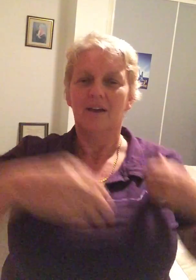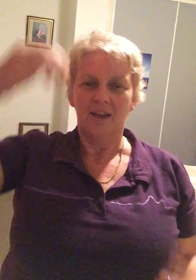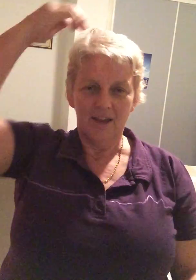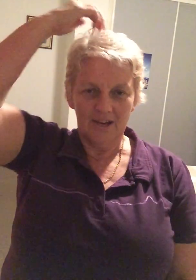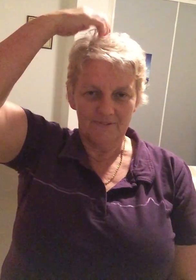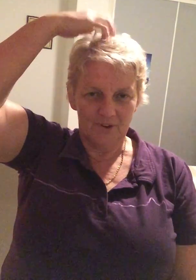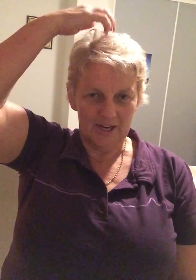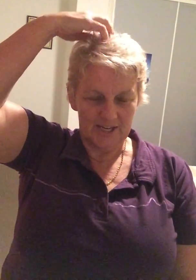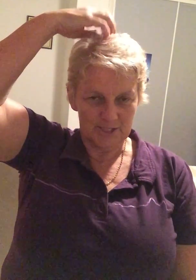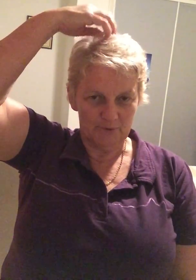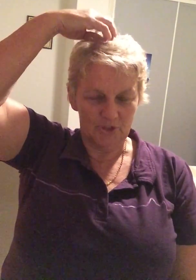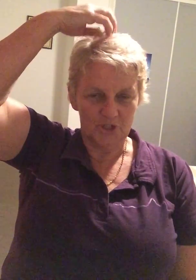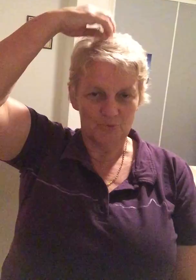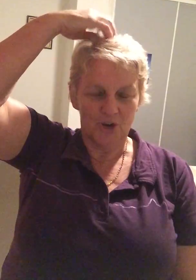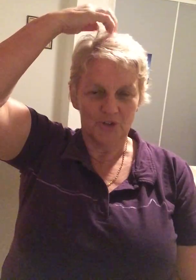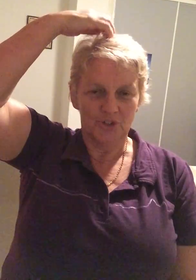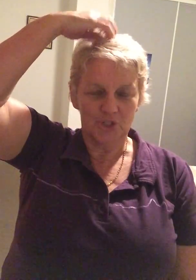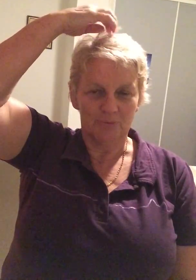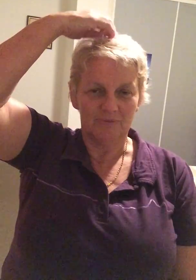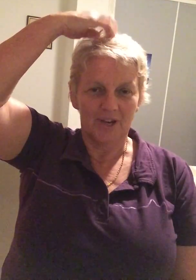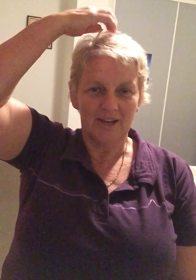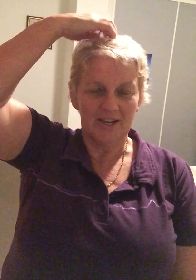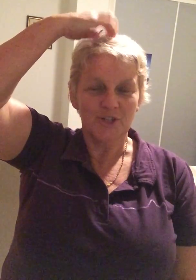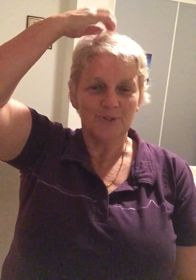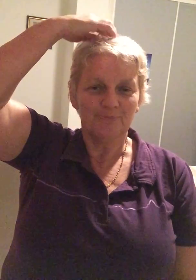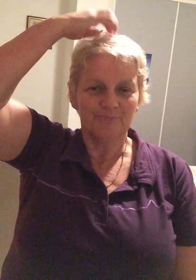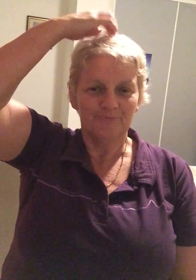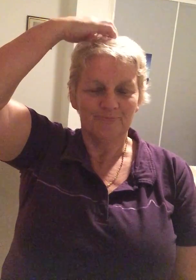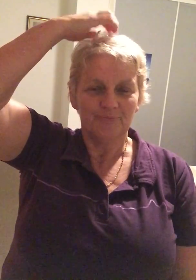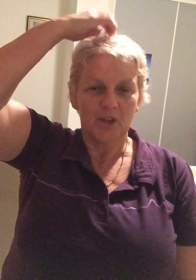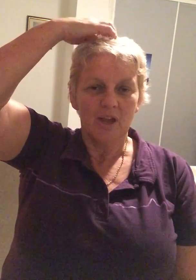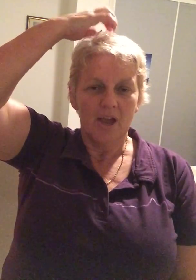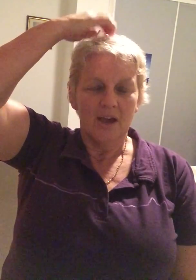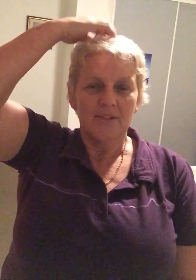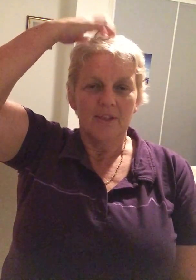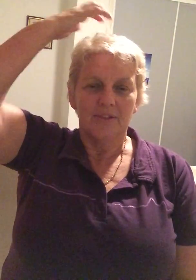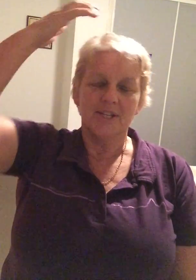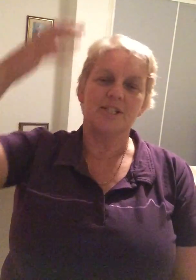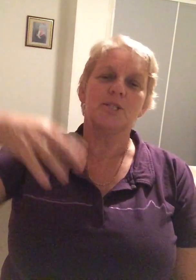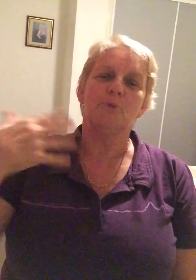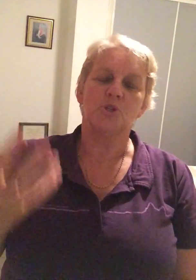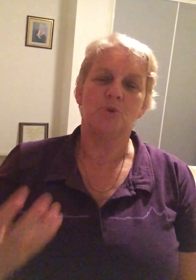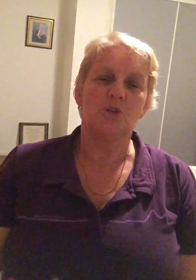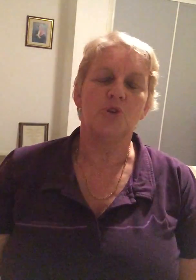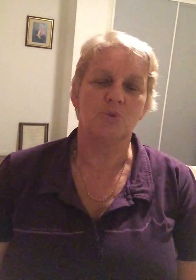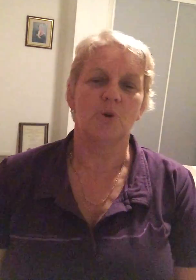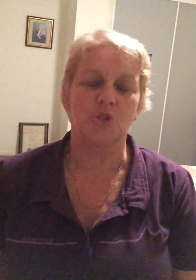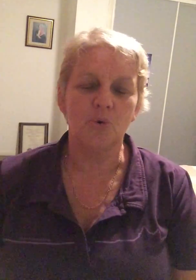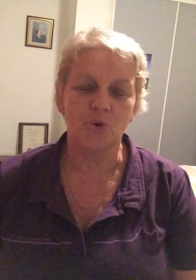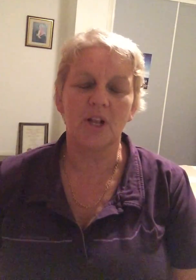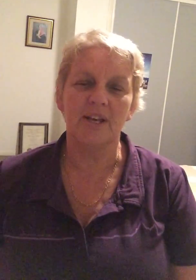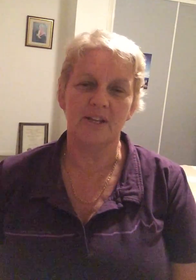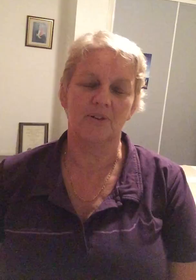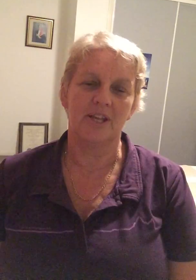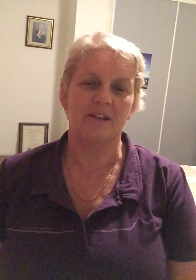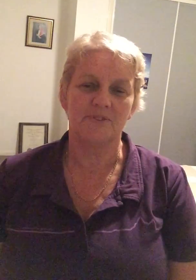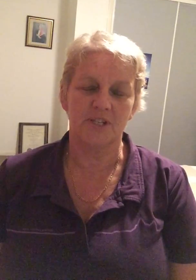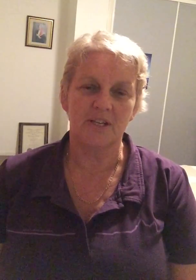and our very last spot is right on the top of our head these are the spots we use in what's called clinical EFT